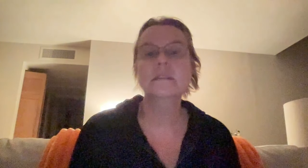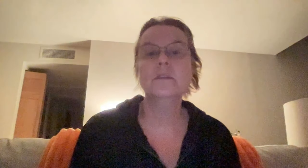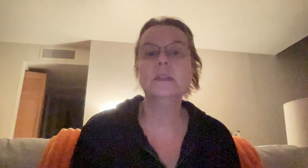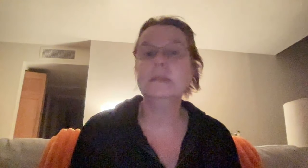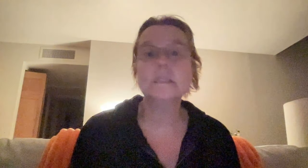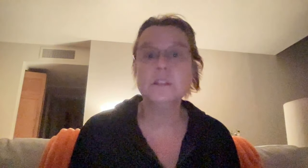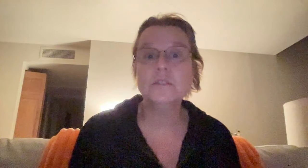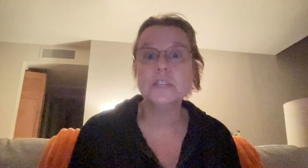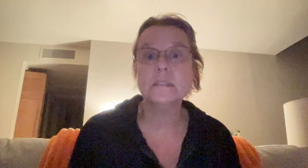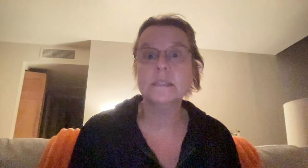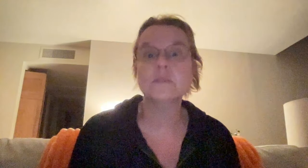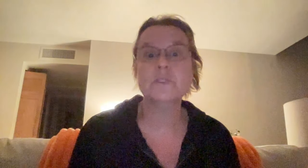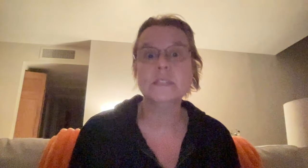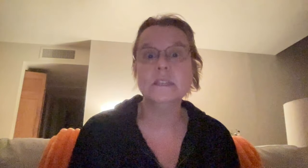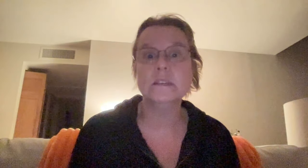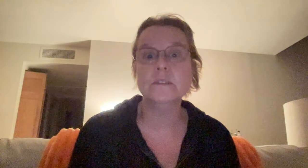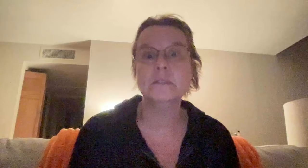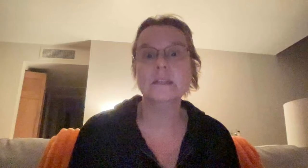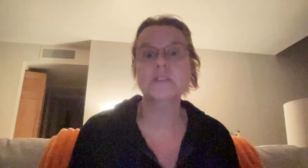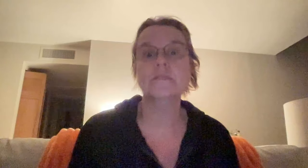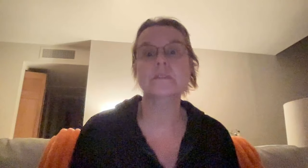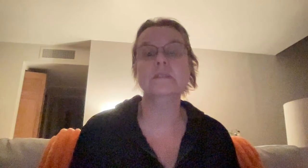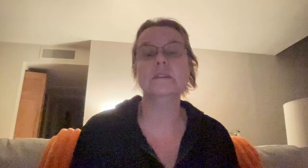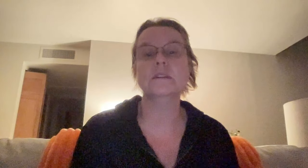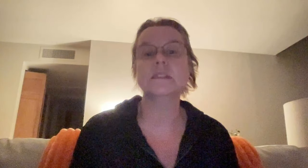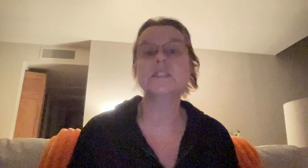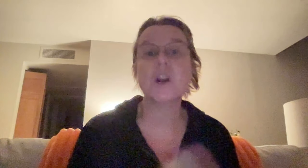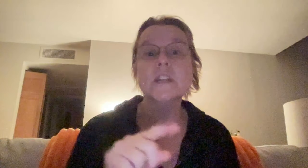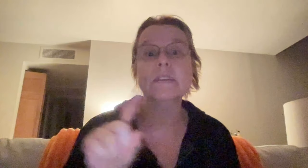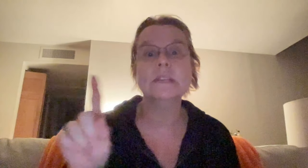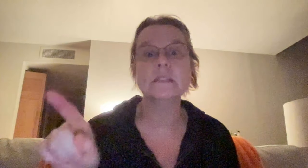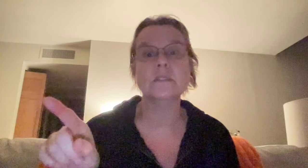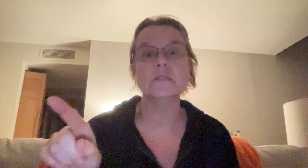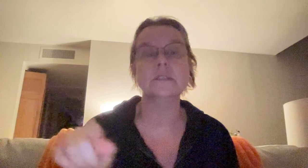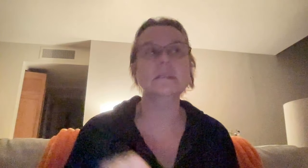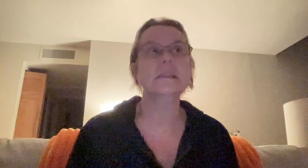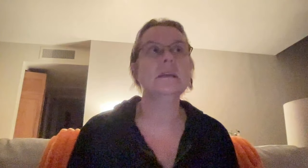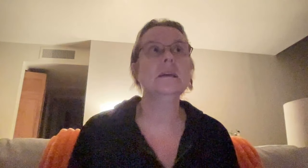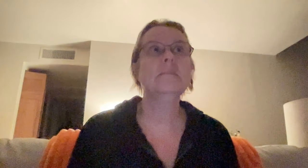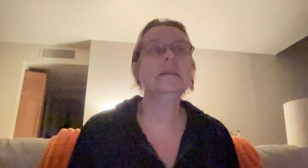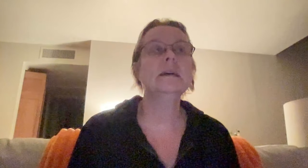Don't give me solutions. That's the worst thing you can do with an extroverted feeler is start giving solutions because